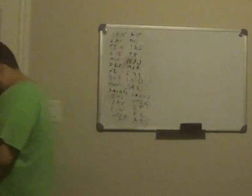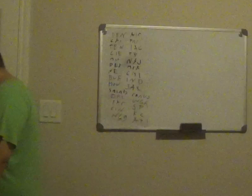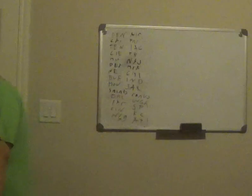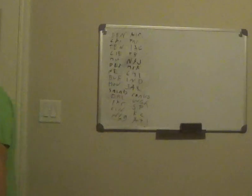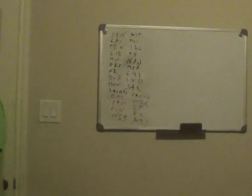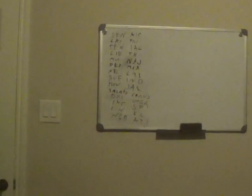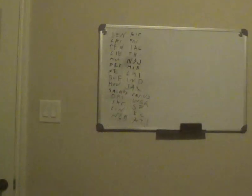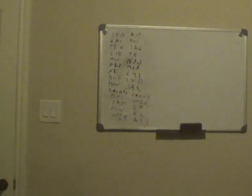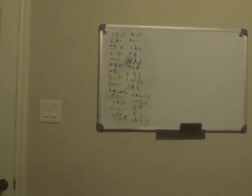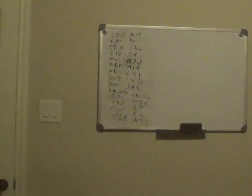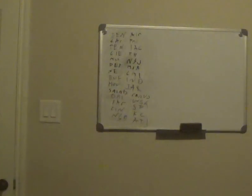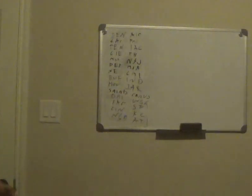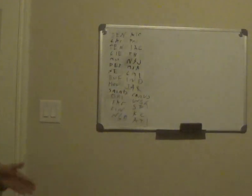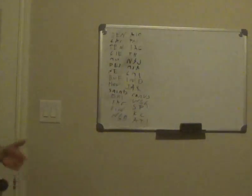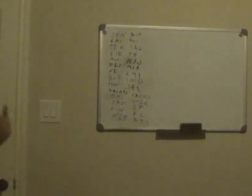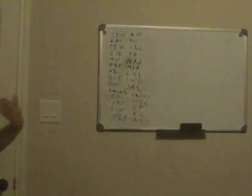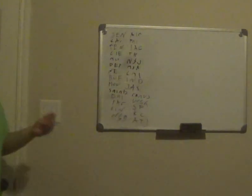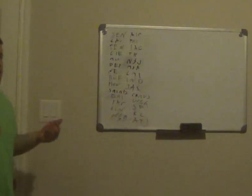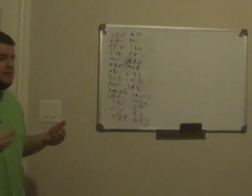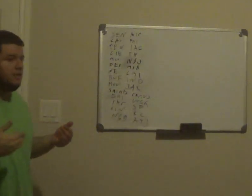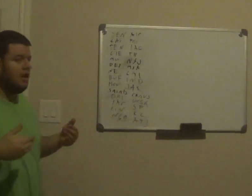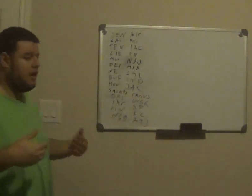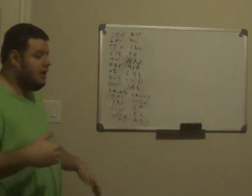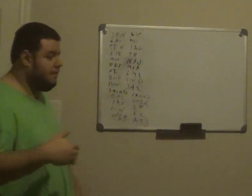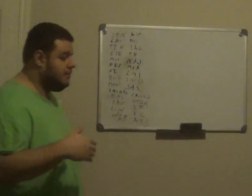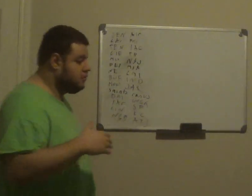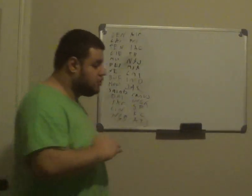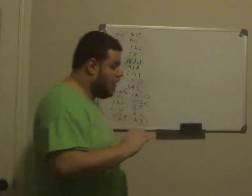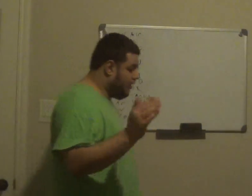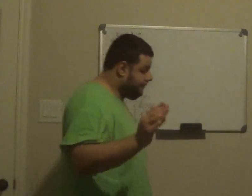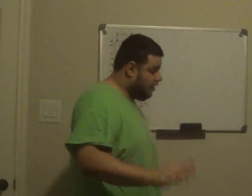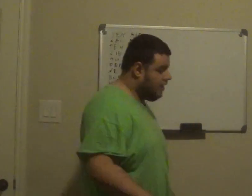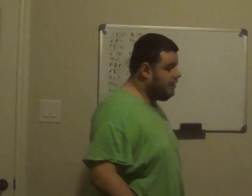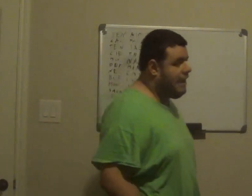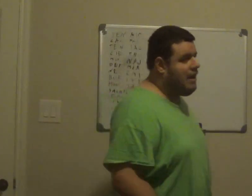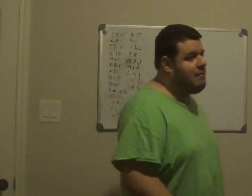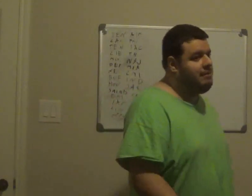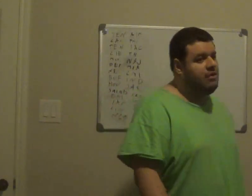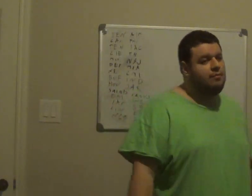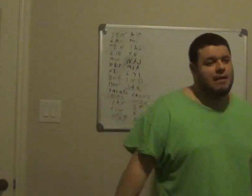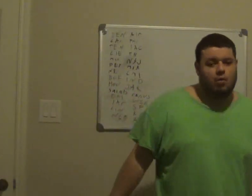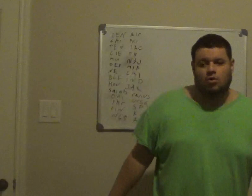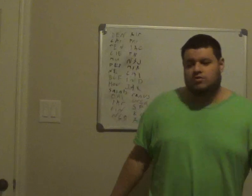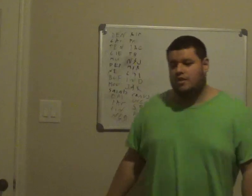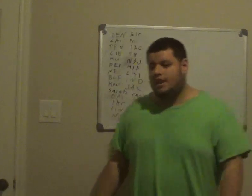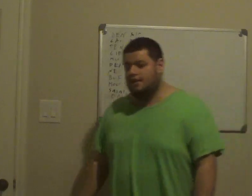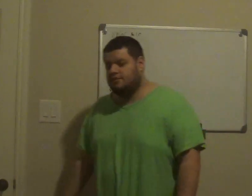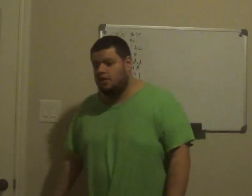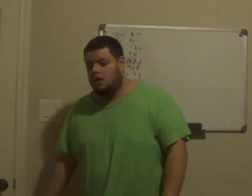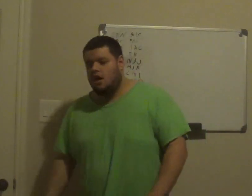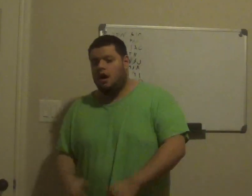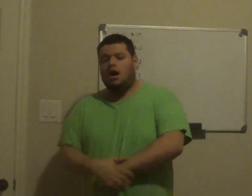the baseball game, I will have my World Series show